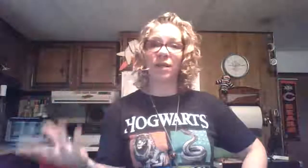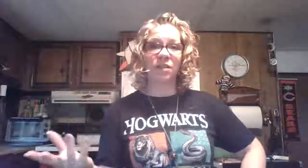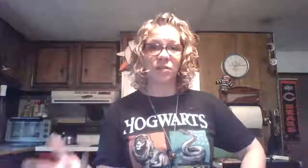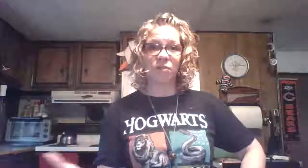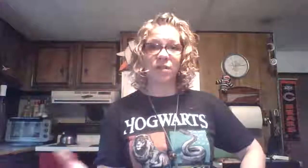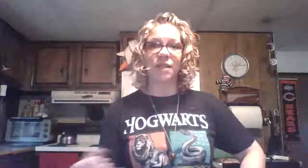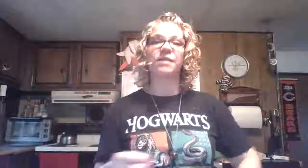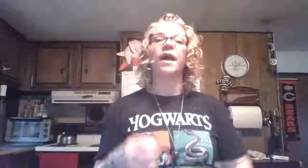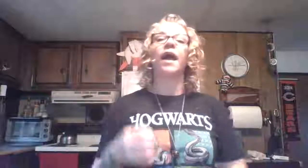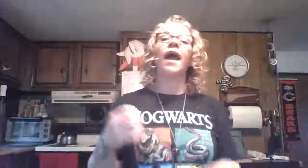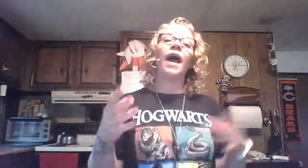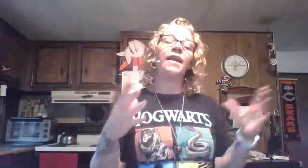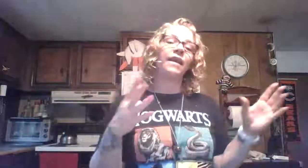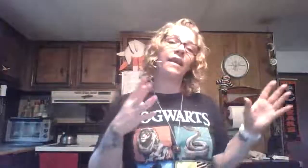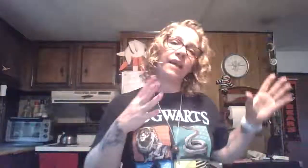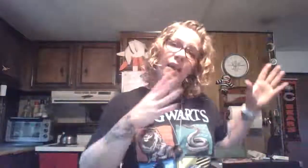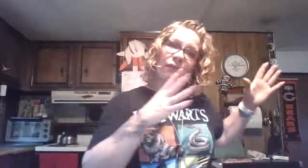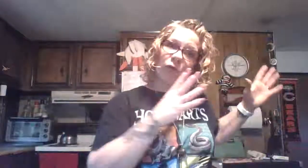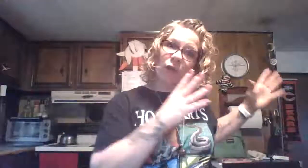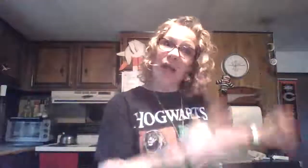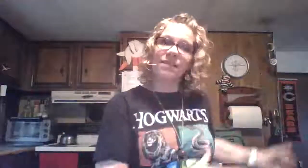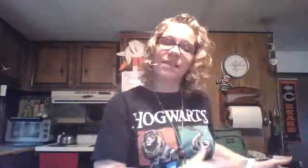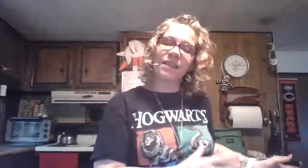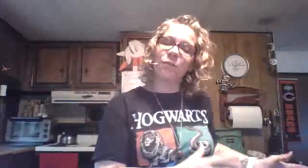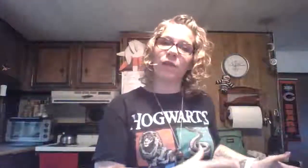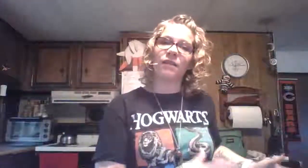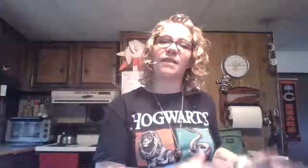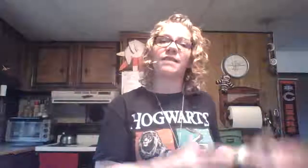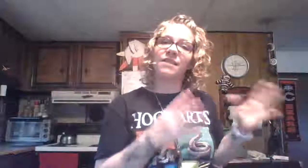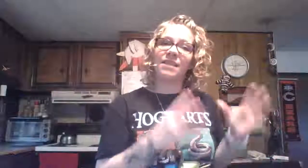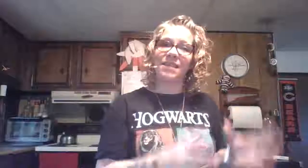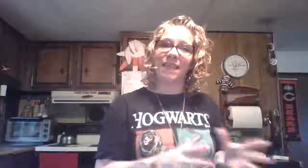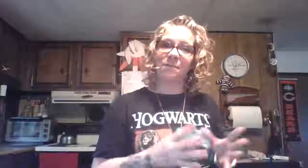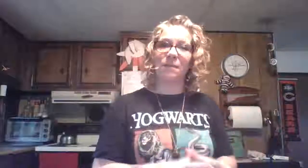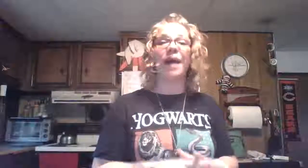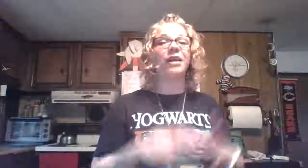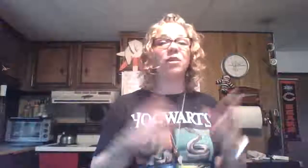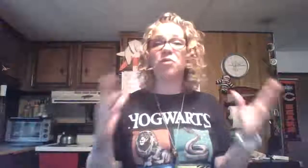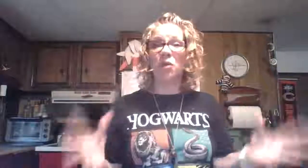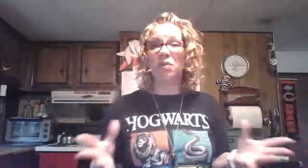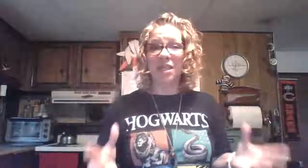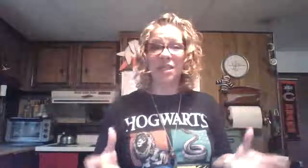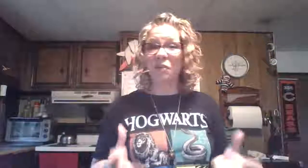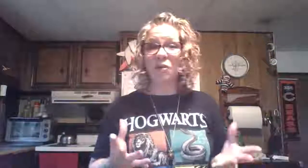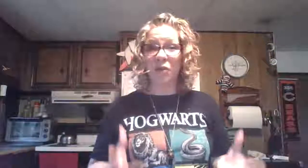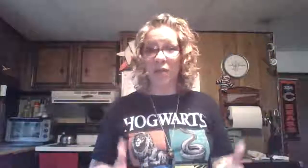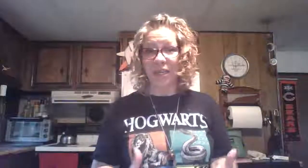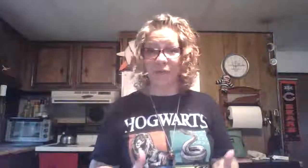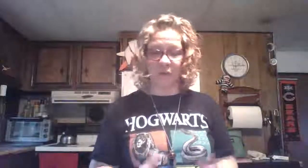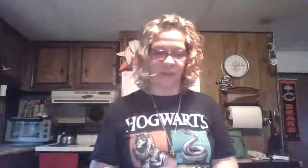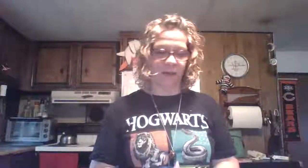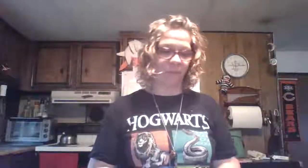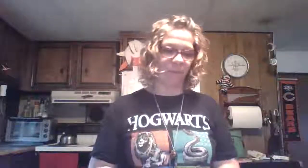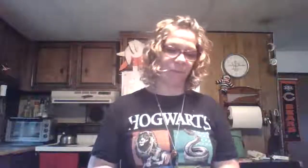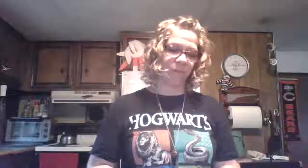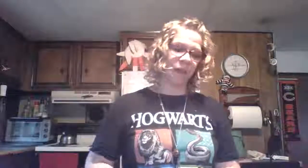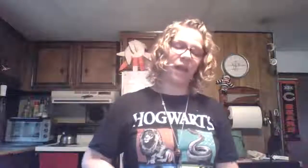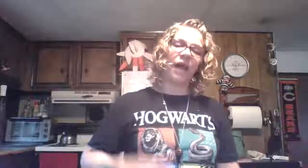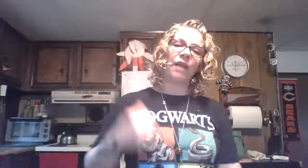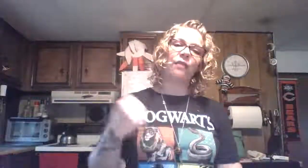to do things. And if you're constantly putting things in the same spot, you don't need to go looking for them. And of